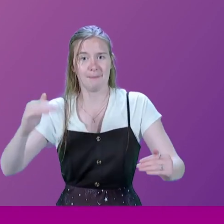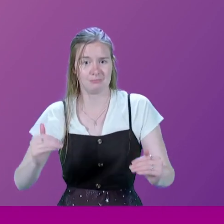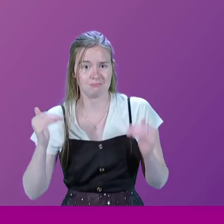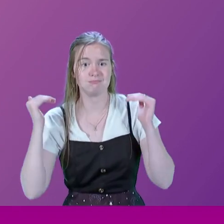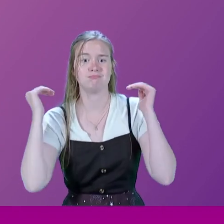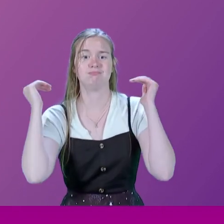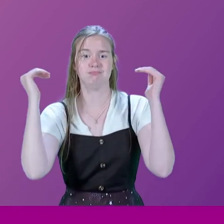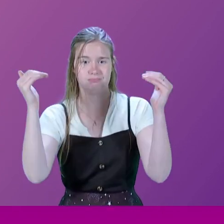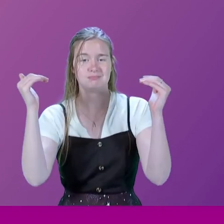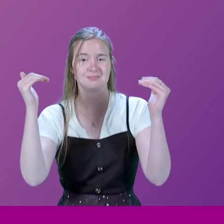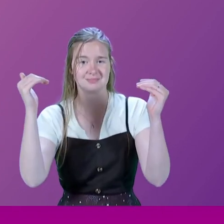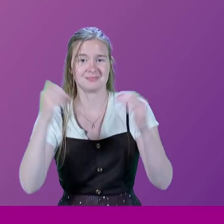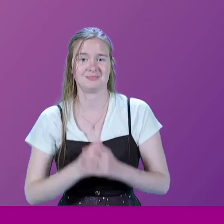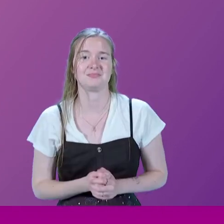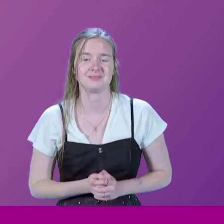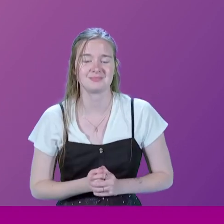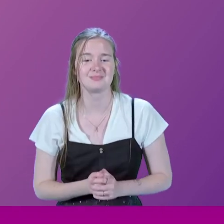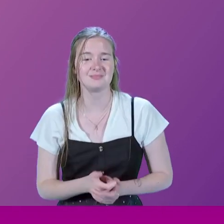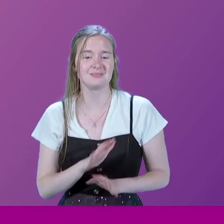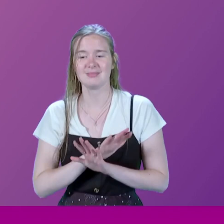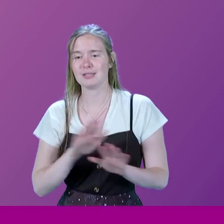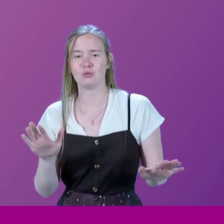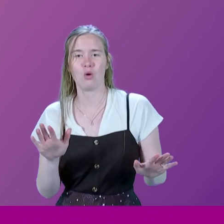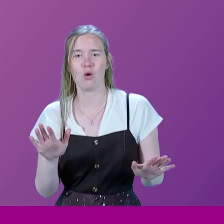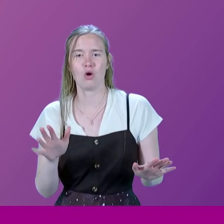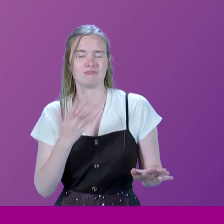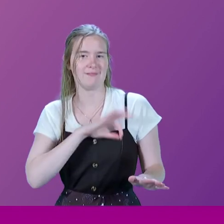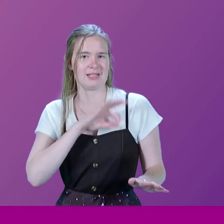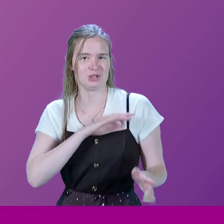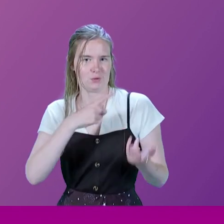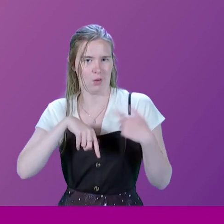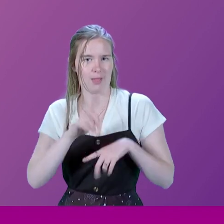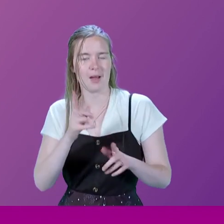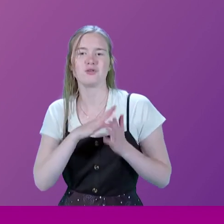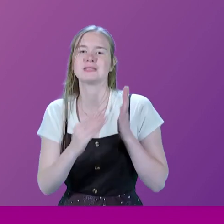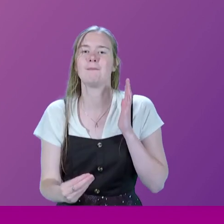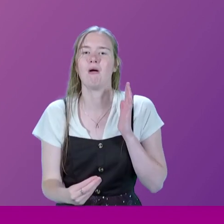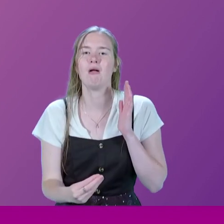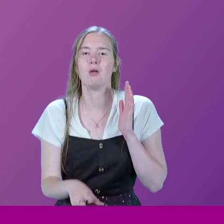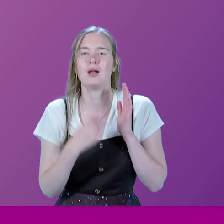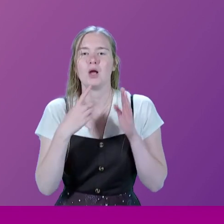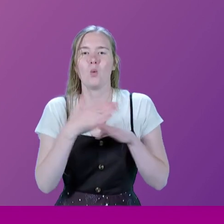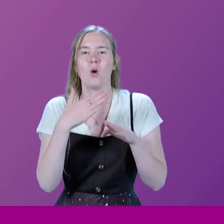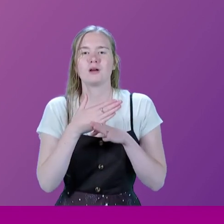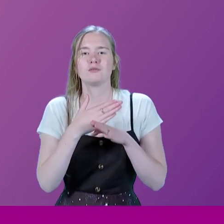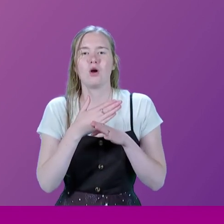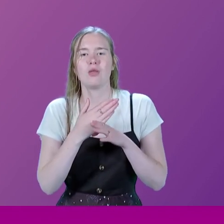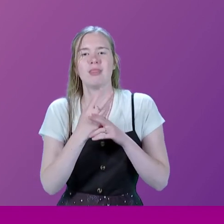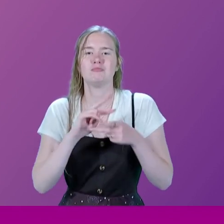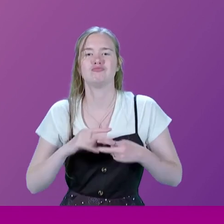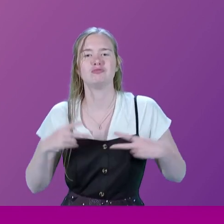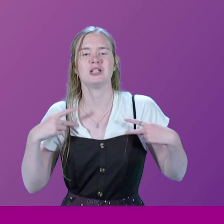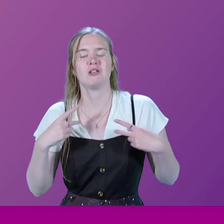enormously. And that's not all advantageous. But, for example, when I worked for the Chancellor of the Exchequer